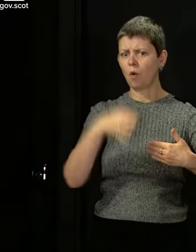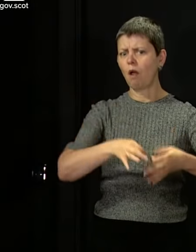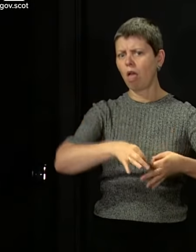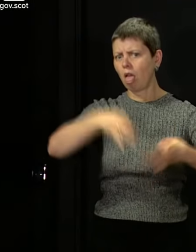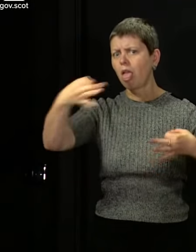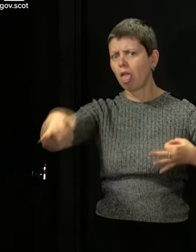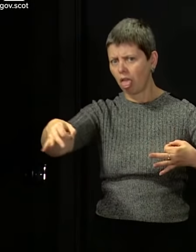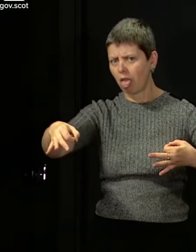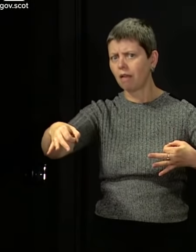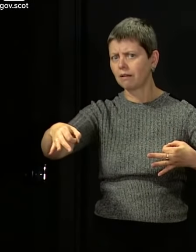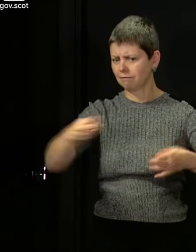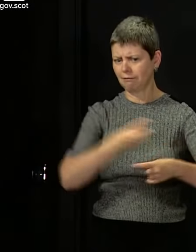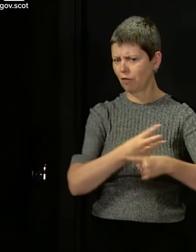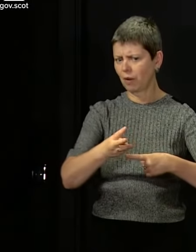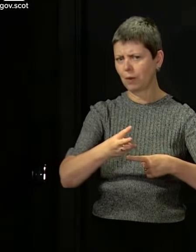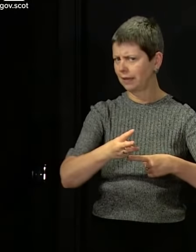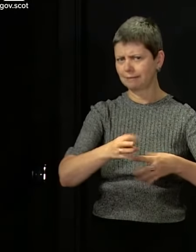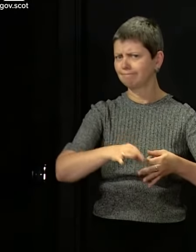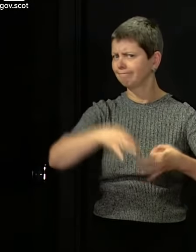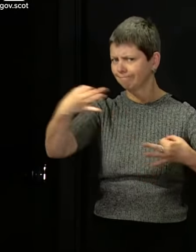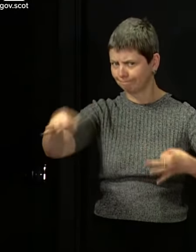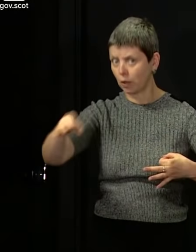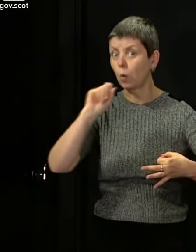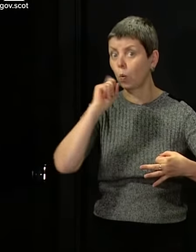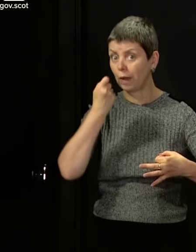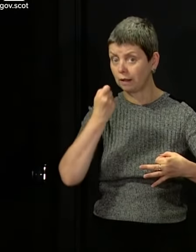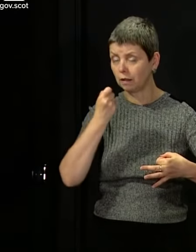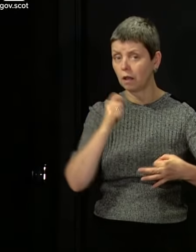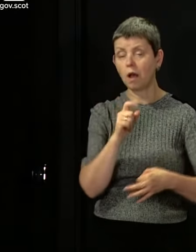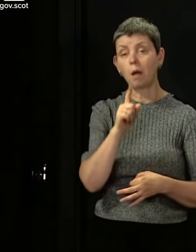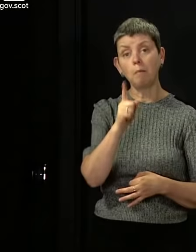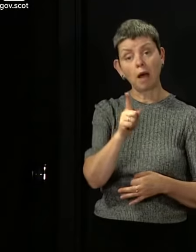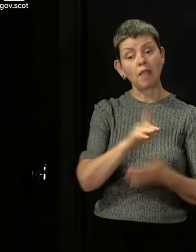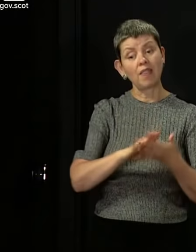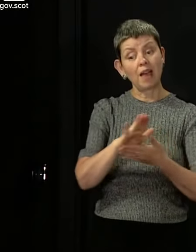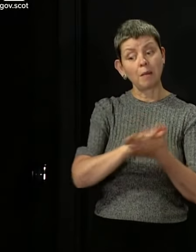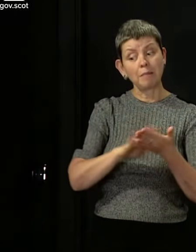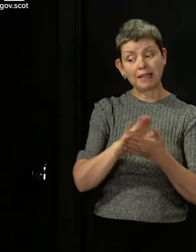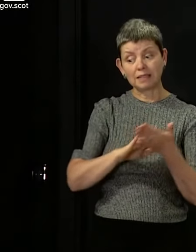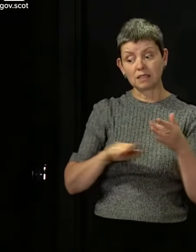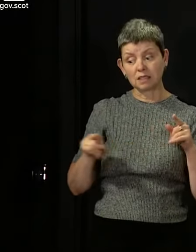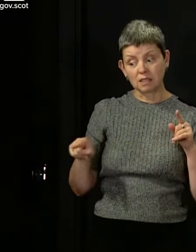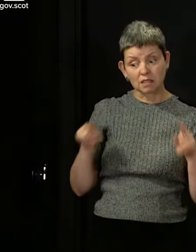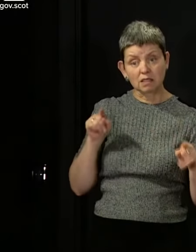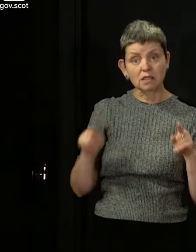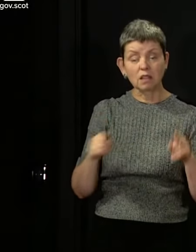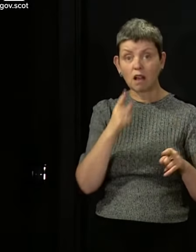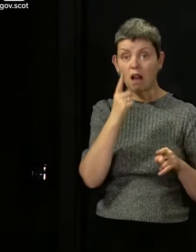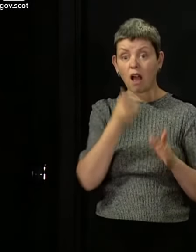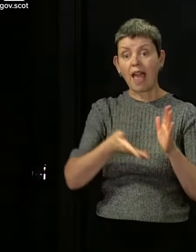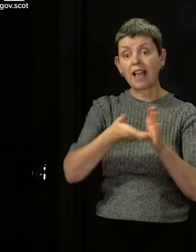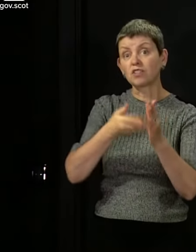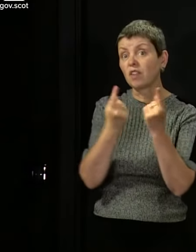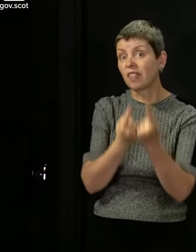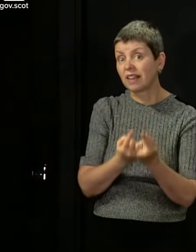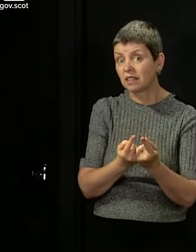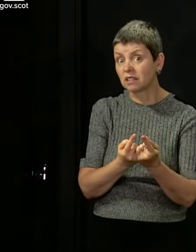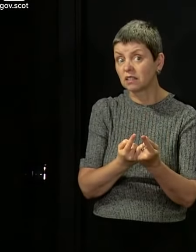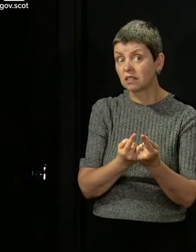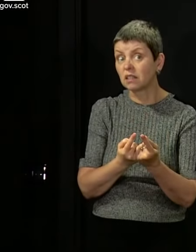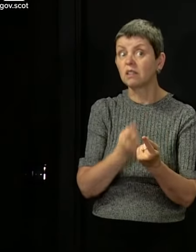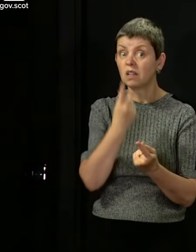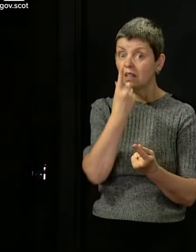probably will last longer than three weeks. That doesn't absolutely mean we won't be able to do anything beyond what we've announced right now in phase three.